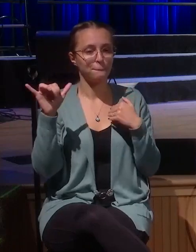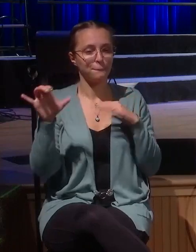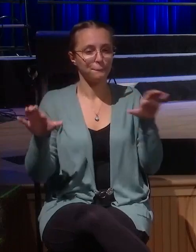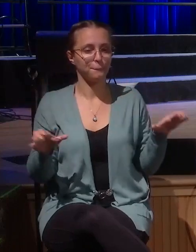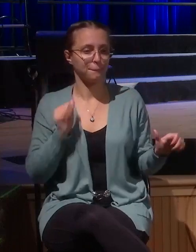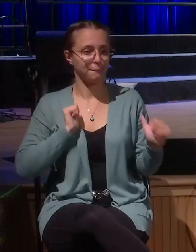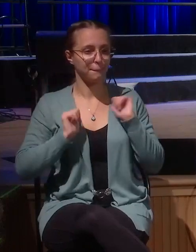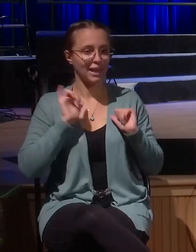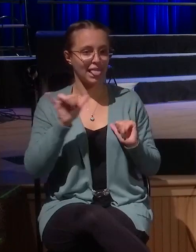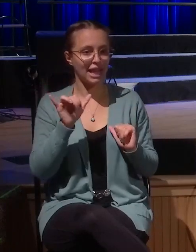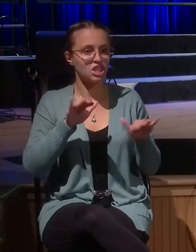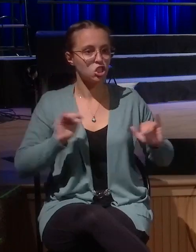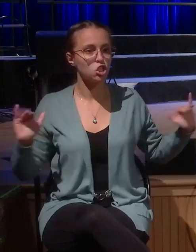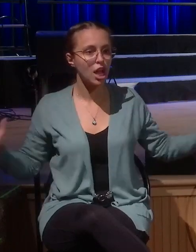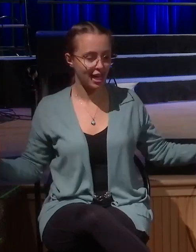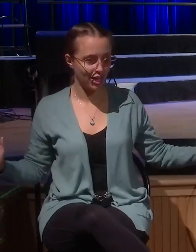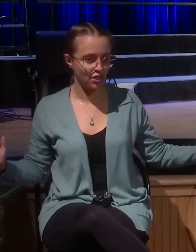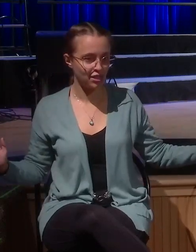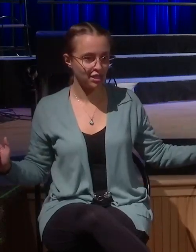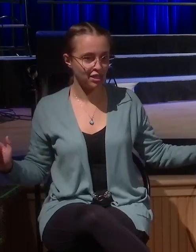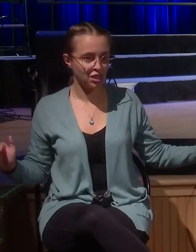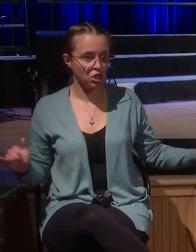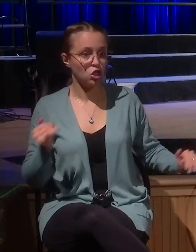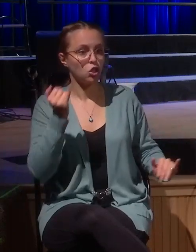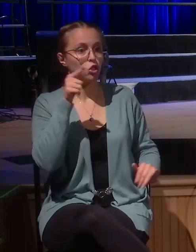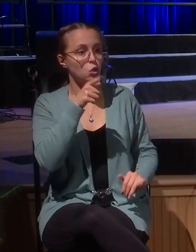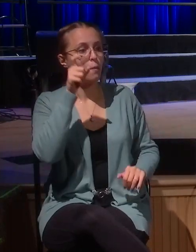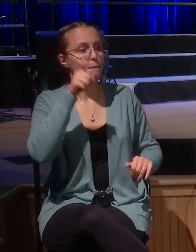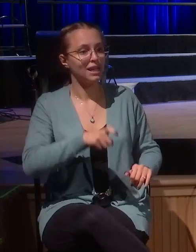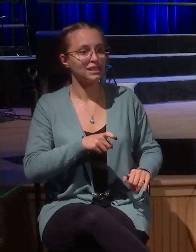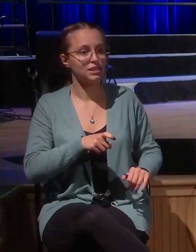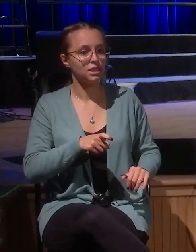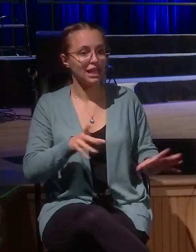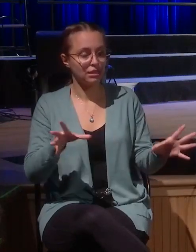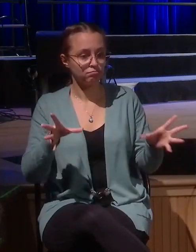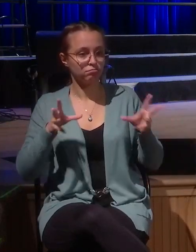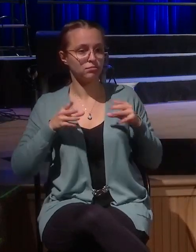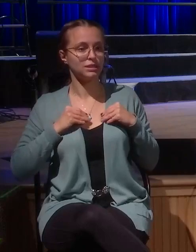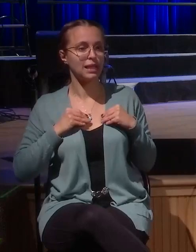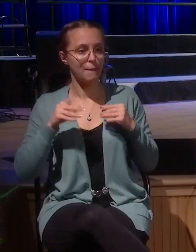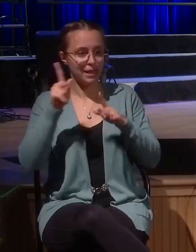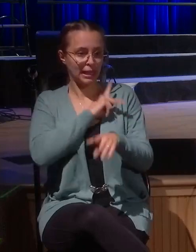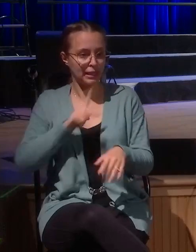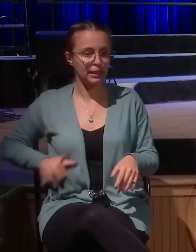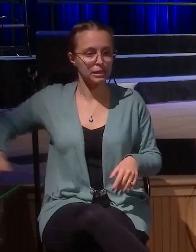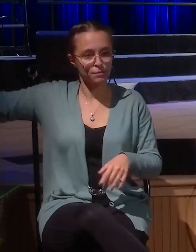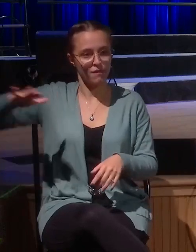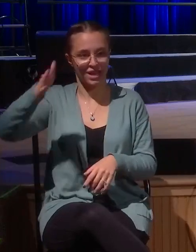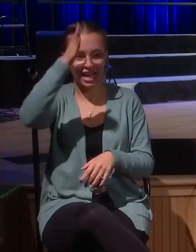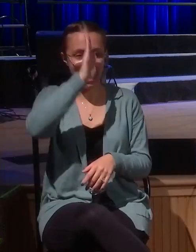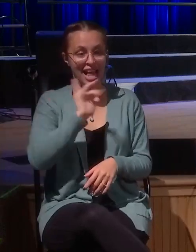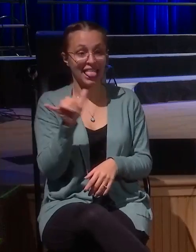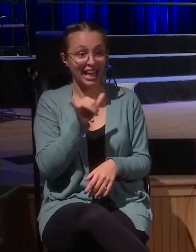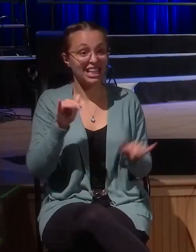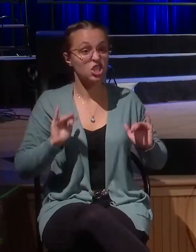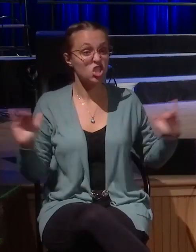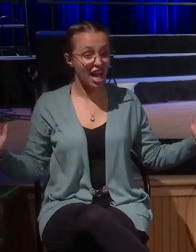children coming to him as we inherit the kingdom of God, like a child. And then he tells a story of the rich young ruler, this man who has everything. says, Lord,